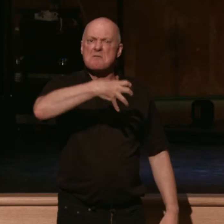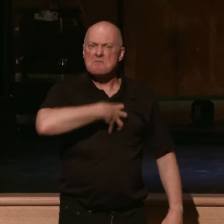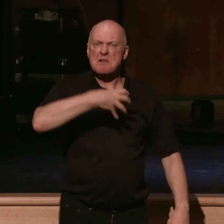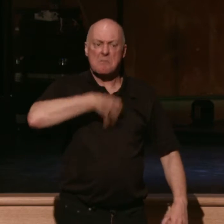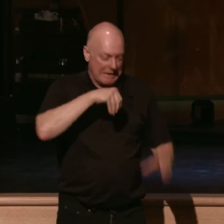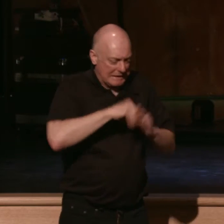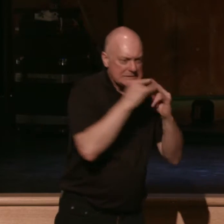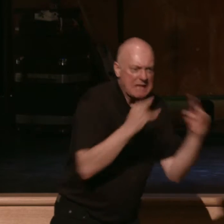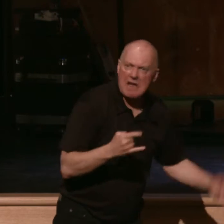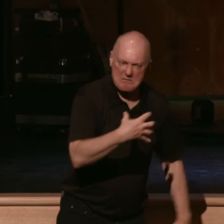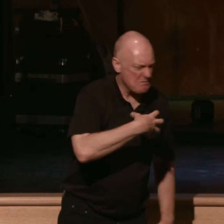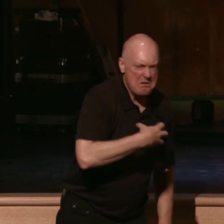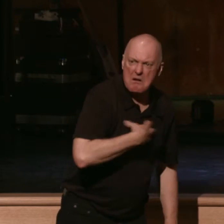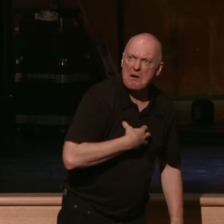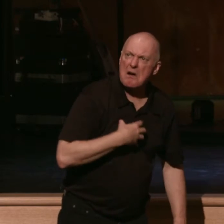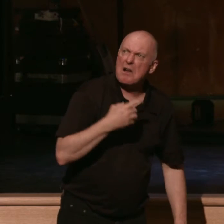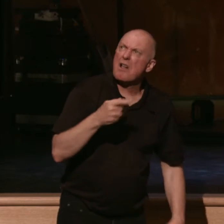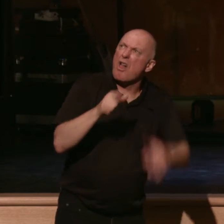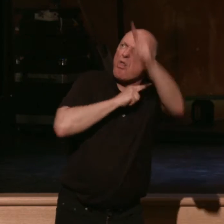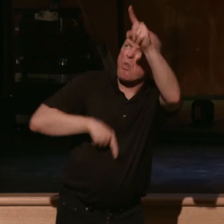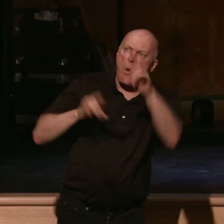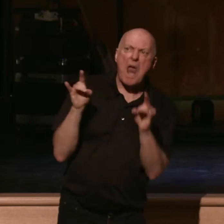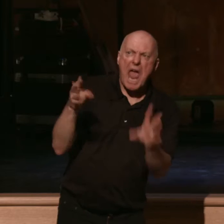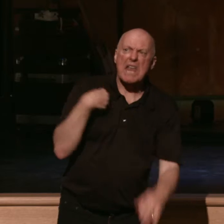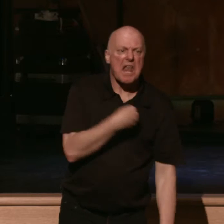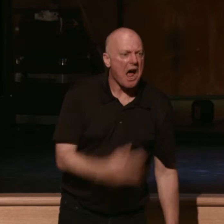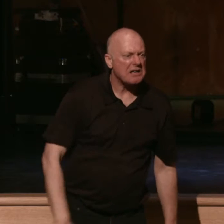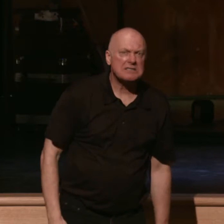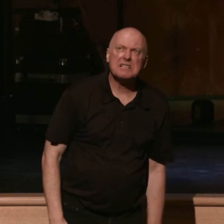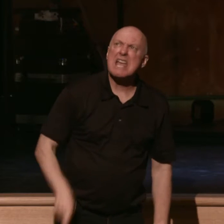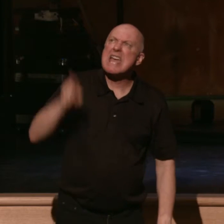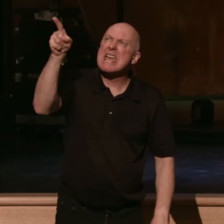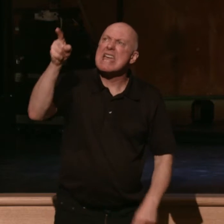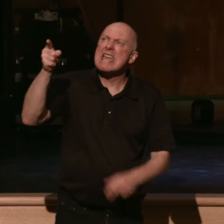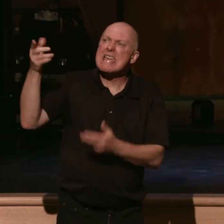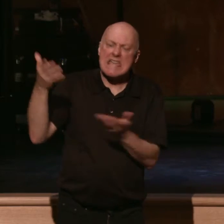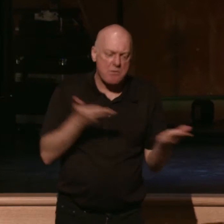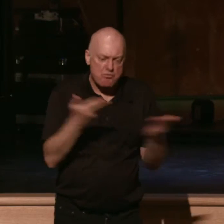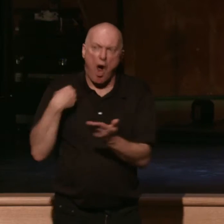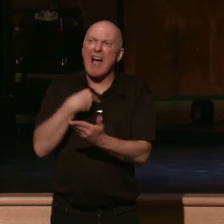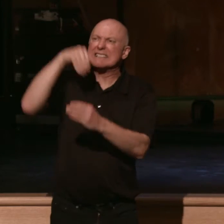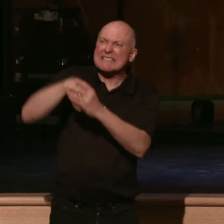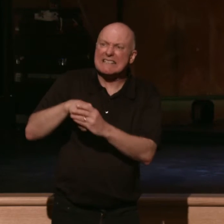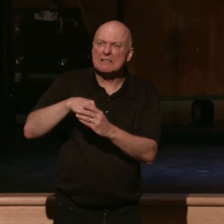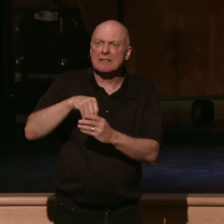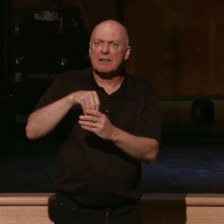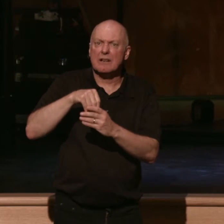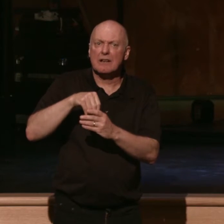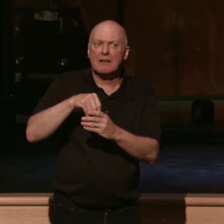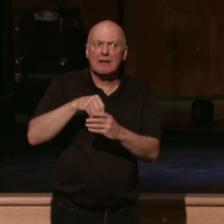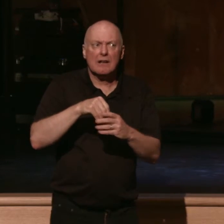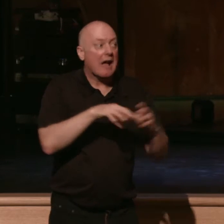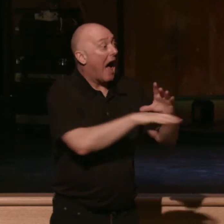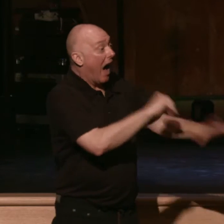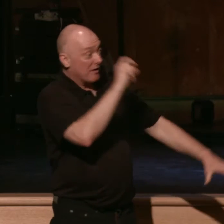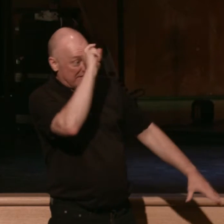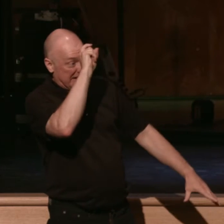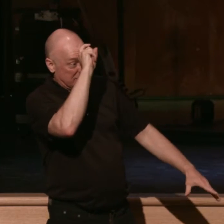and said, because the Lord hated us, he has brought us into the land of Egypt to give us into the hands of the Amorites to